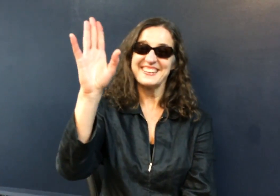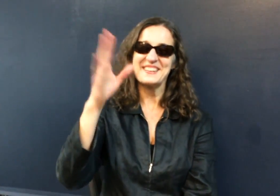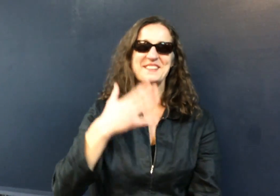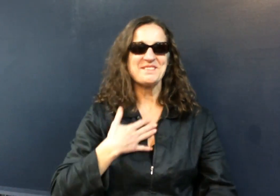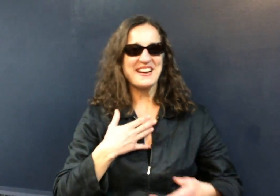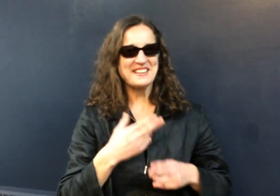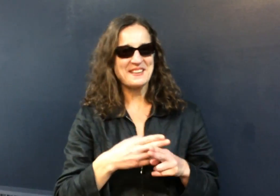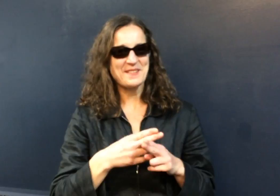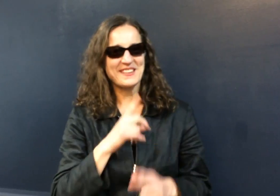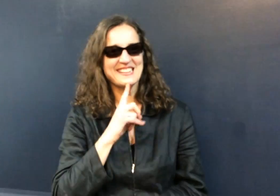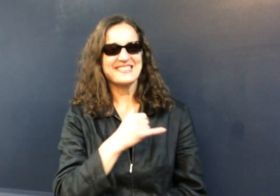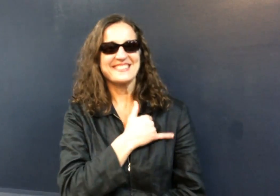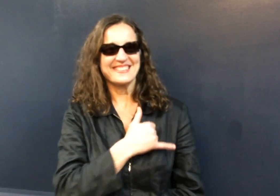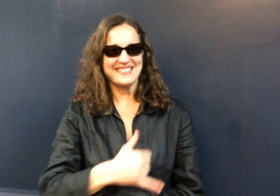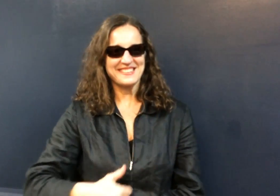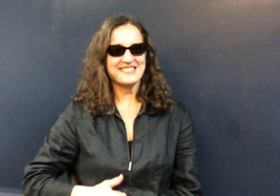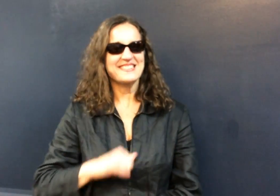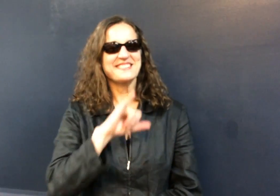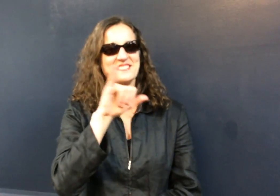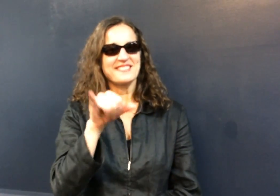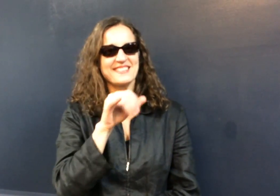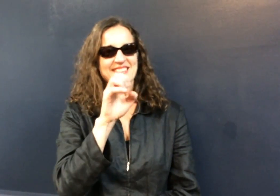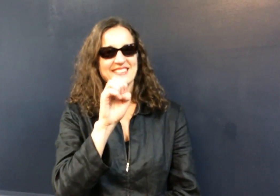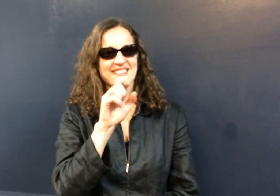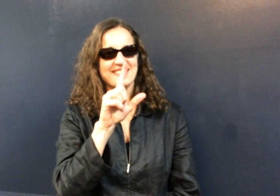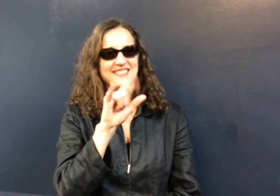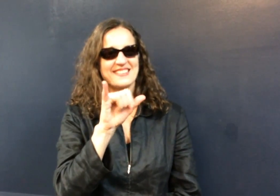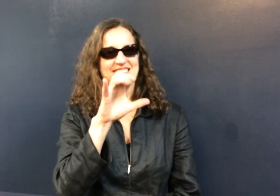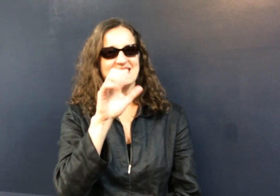Hello. My name is Yalitza Nuccio.